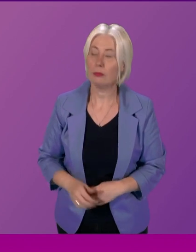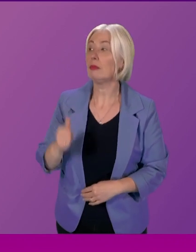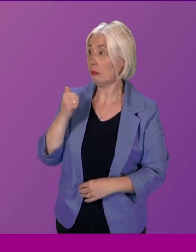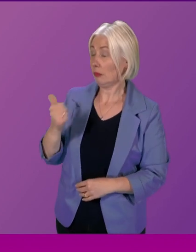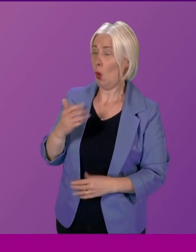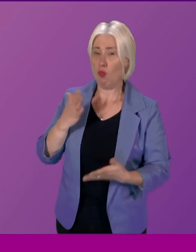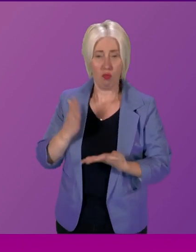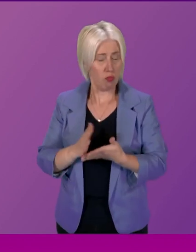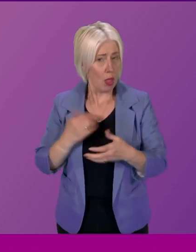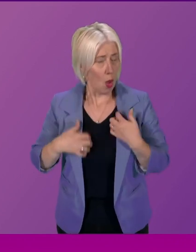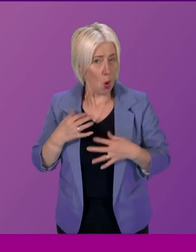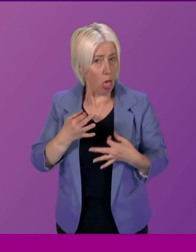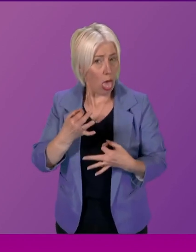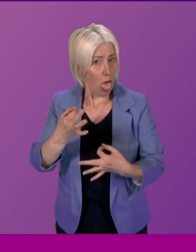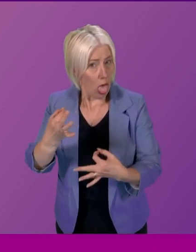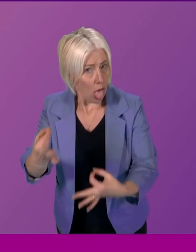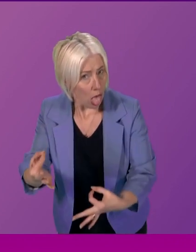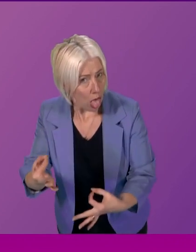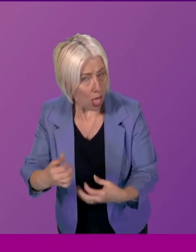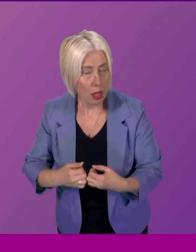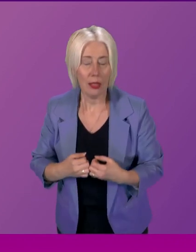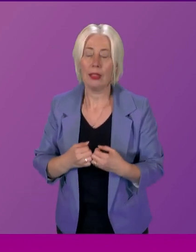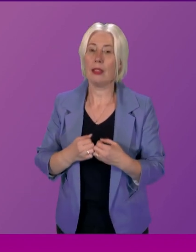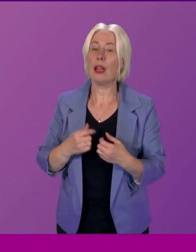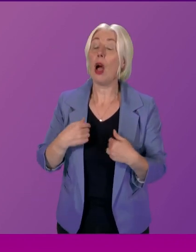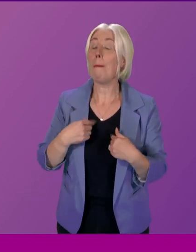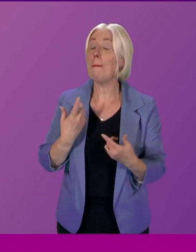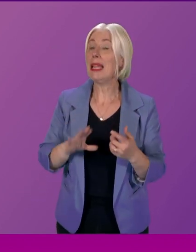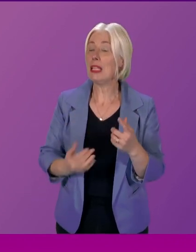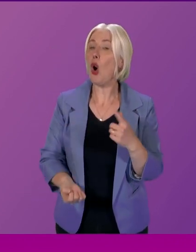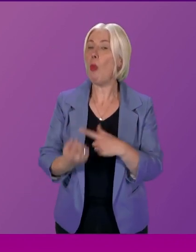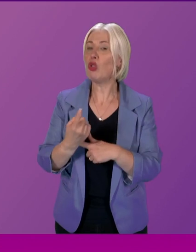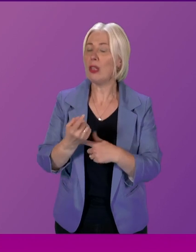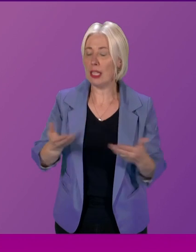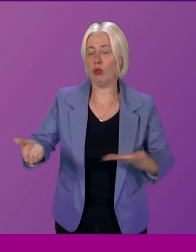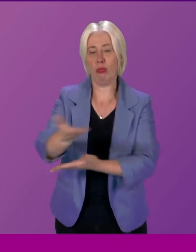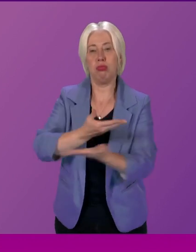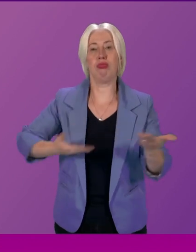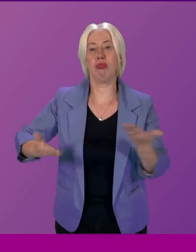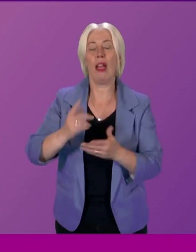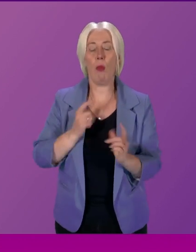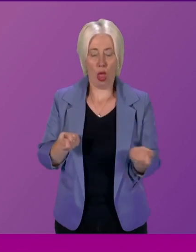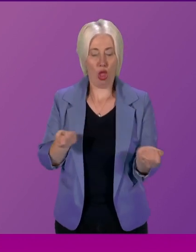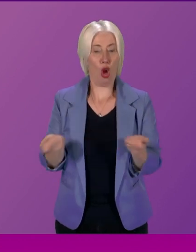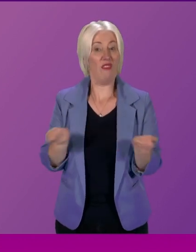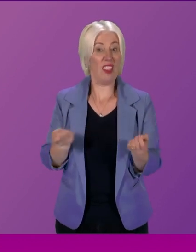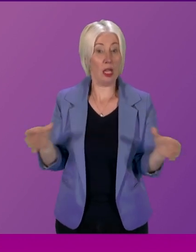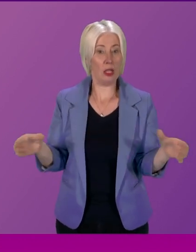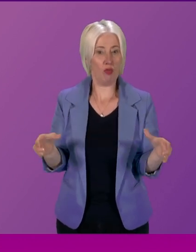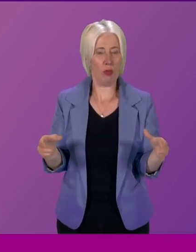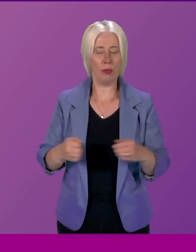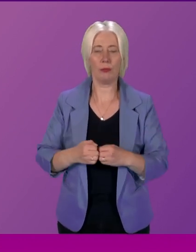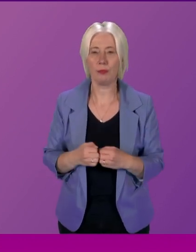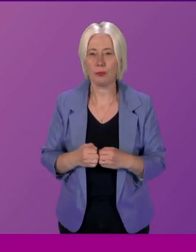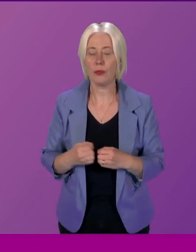you. I'm fascinated by his discourse. mean, we've obviously had an opportunity to discuss this within the conveners group. From the experience